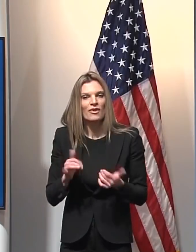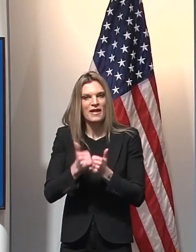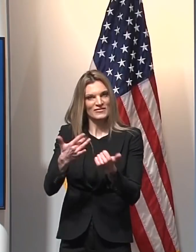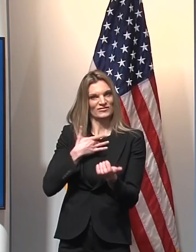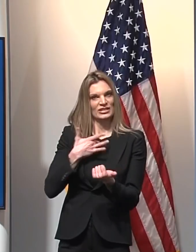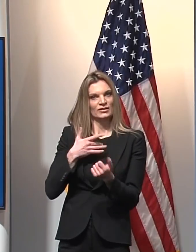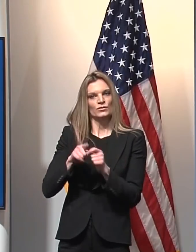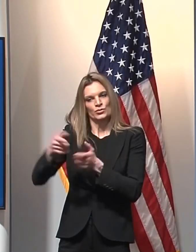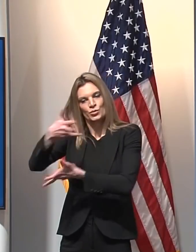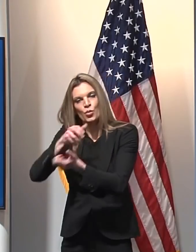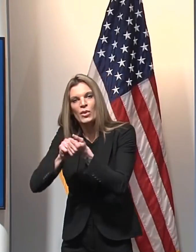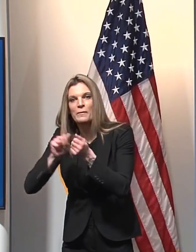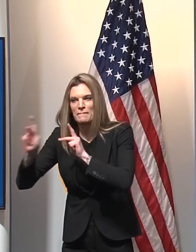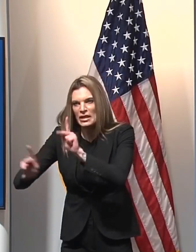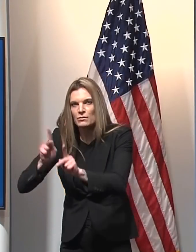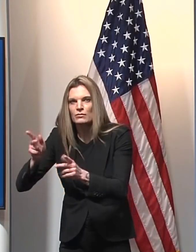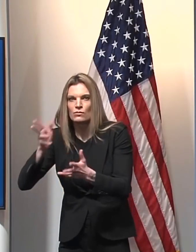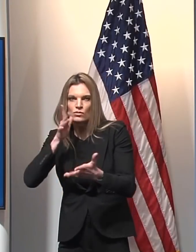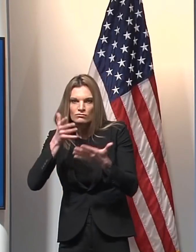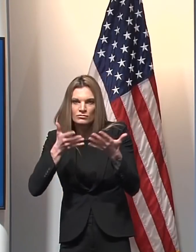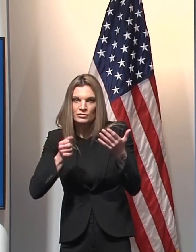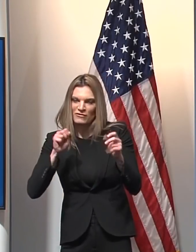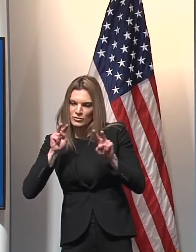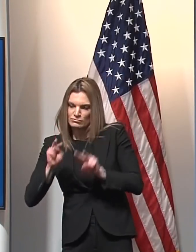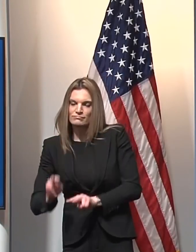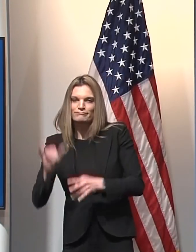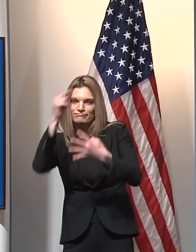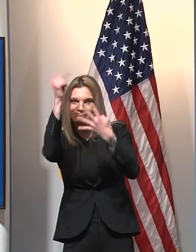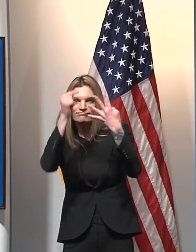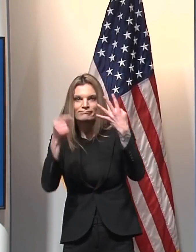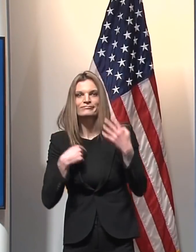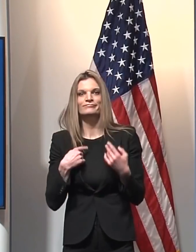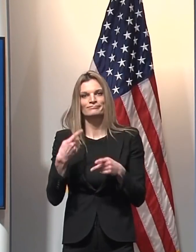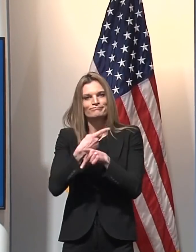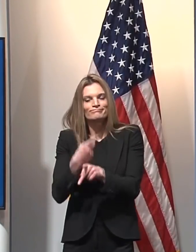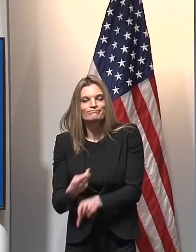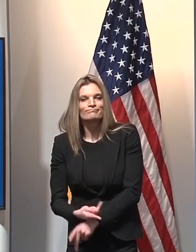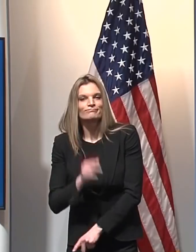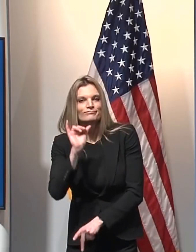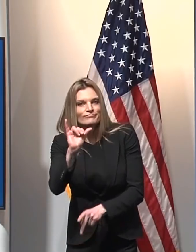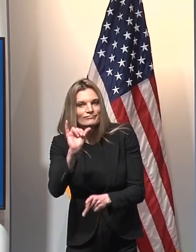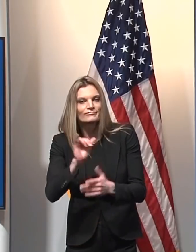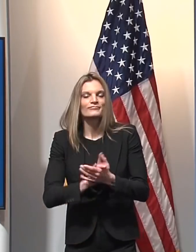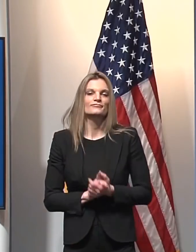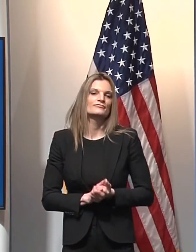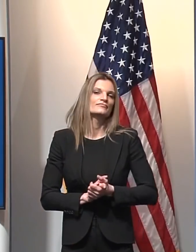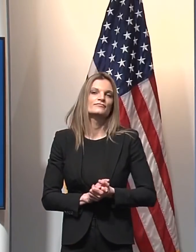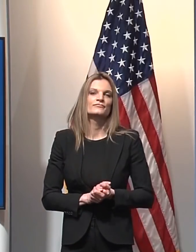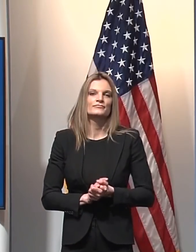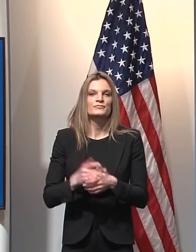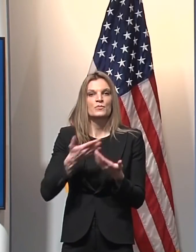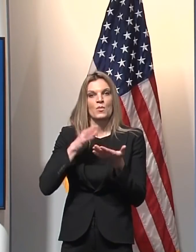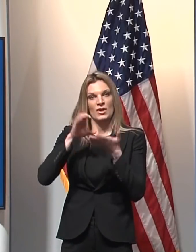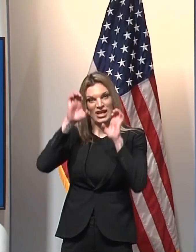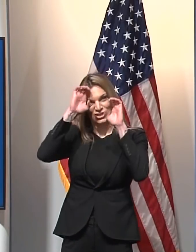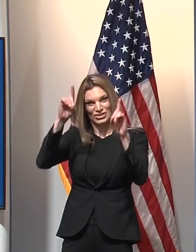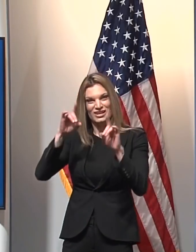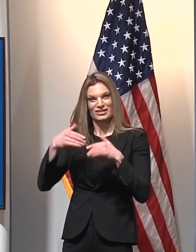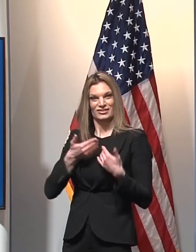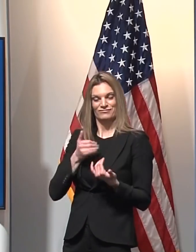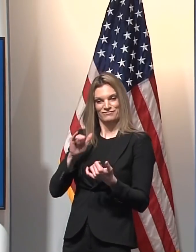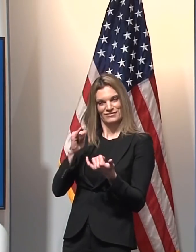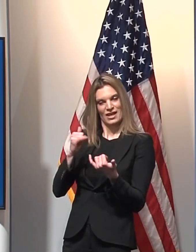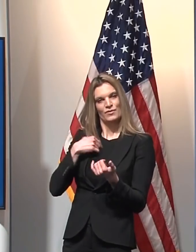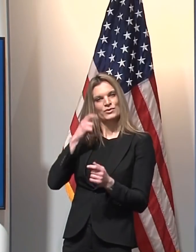address our students' immediate needs. We will also explore innovations to our education system so that we avoid